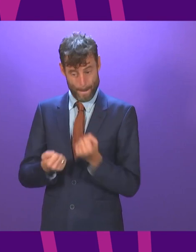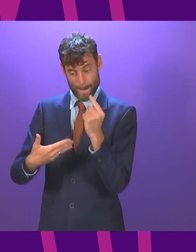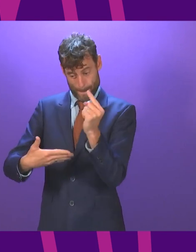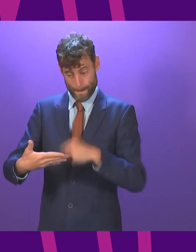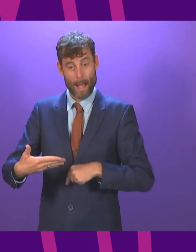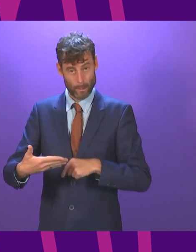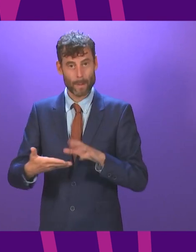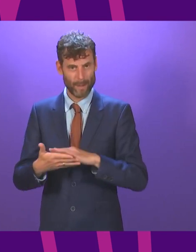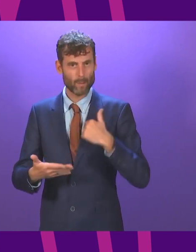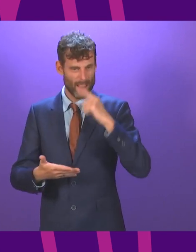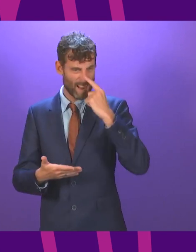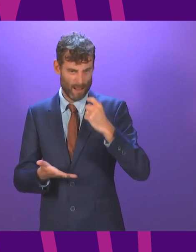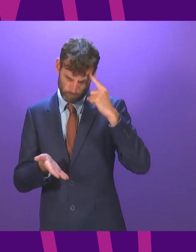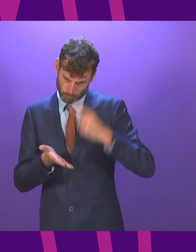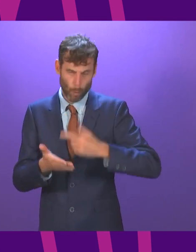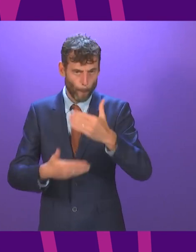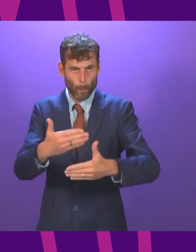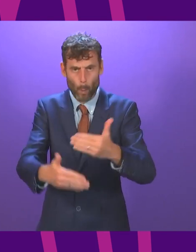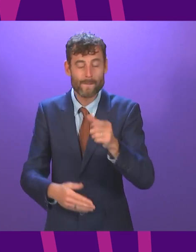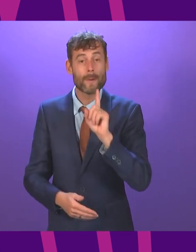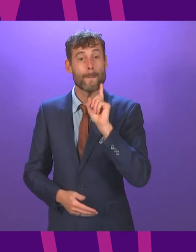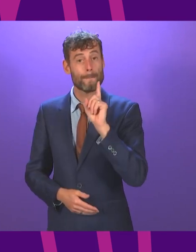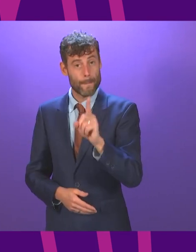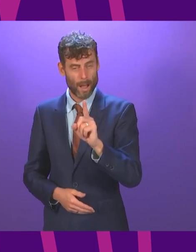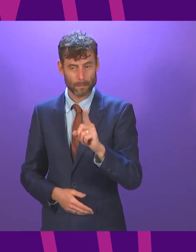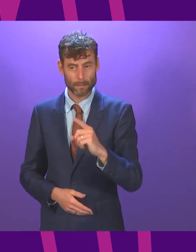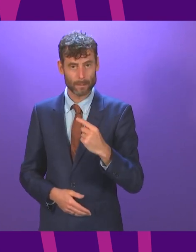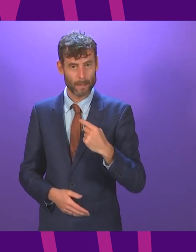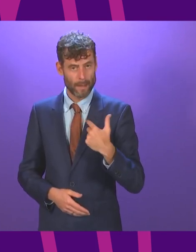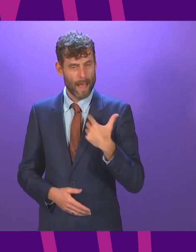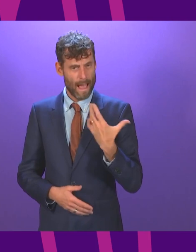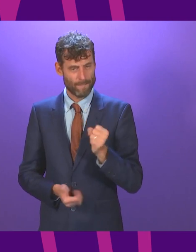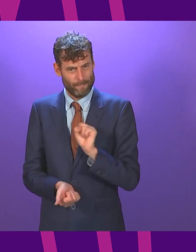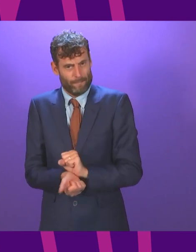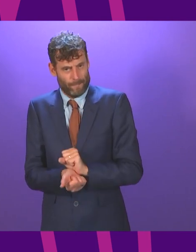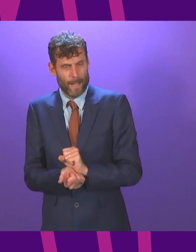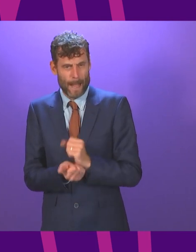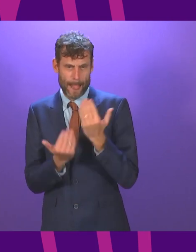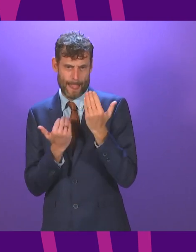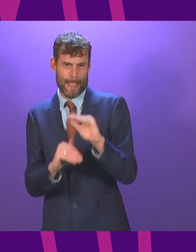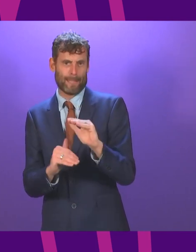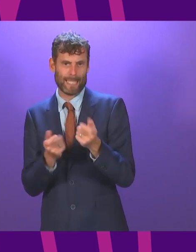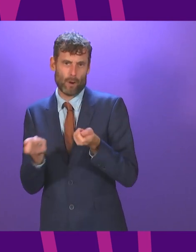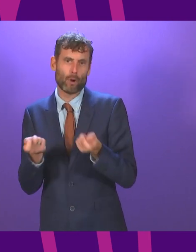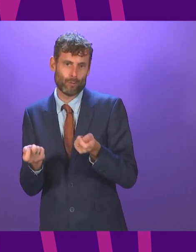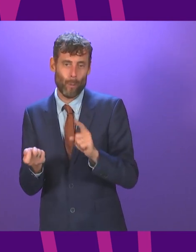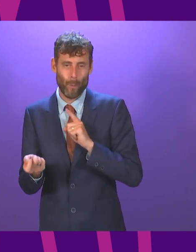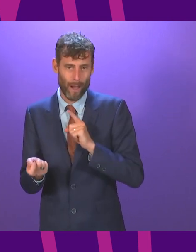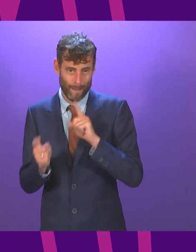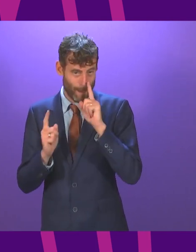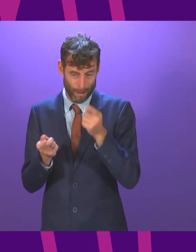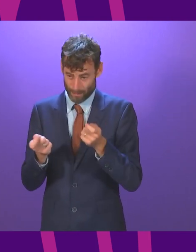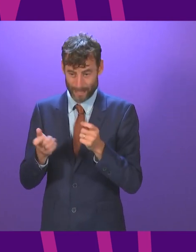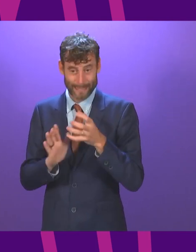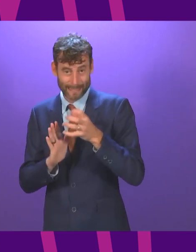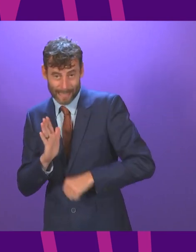a fact that for us to meet our full potential the full range of powers over tax over social security to